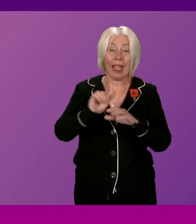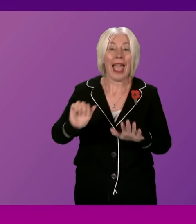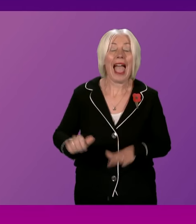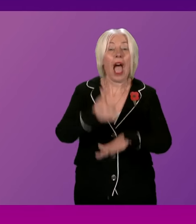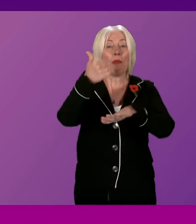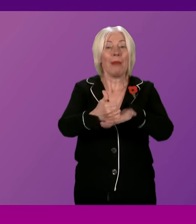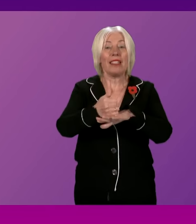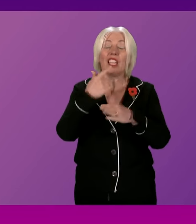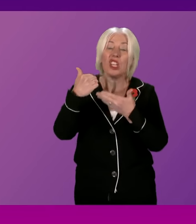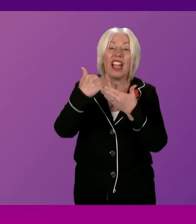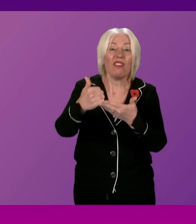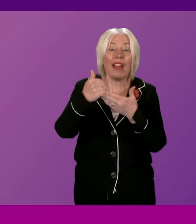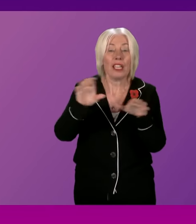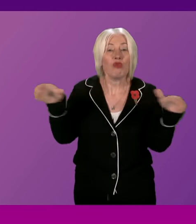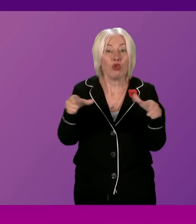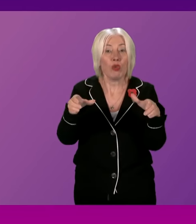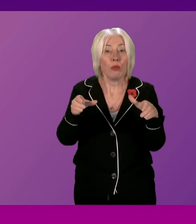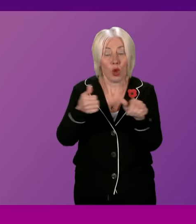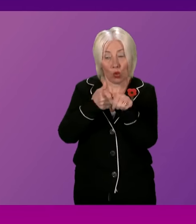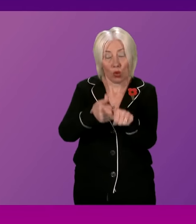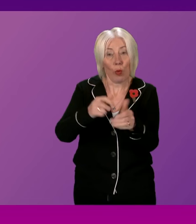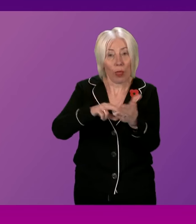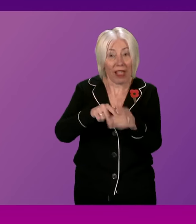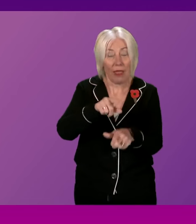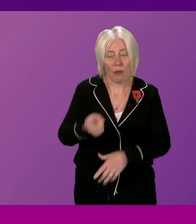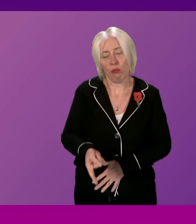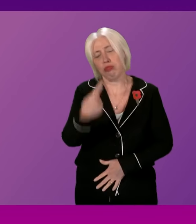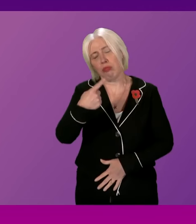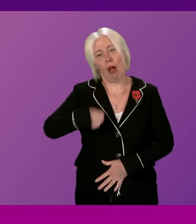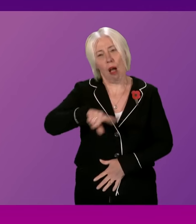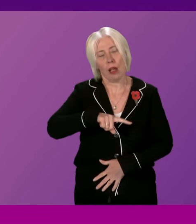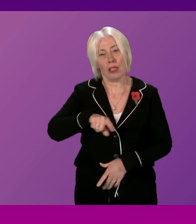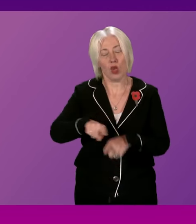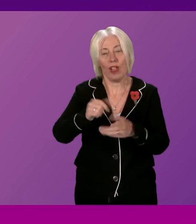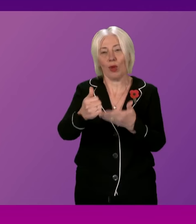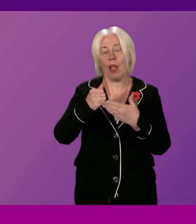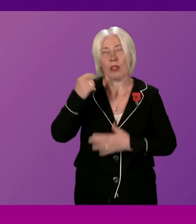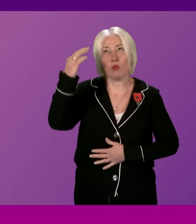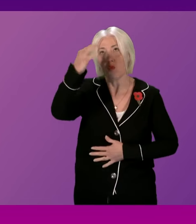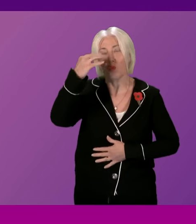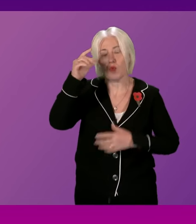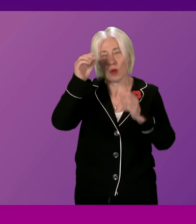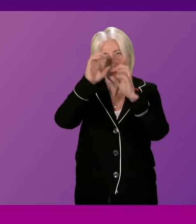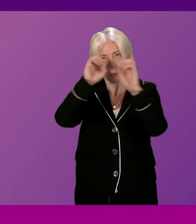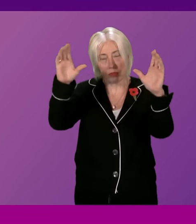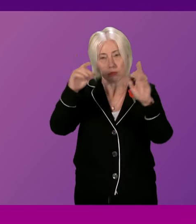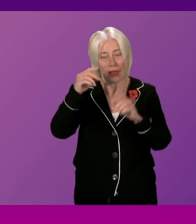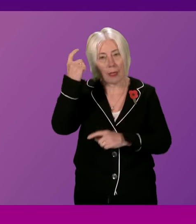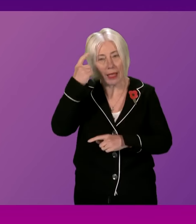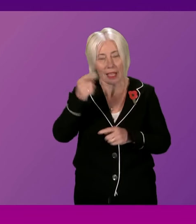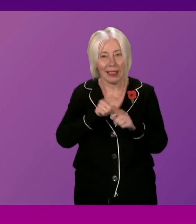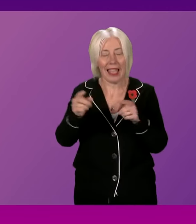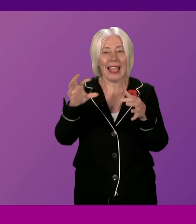advisory group to support this plan. Hold us to account but also to inform our thinking in the delivery of each